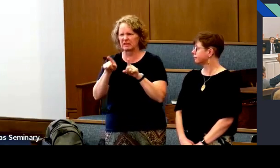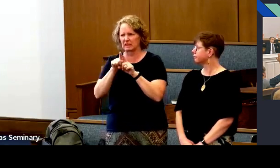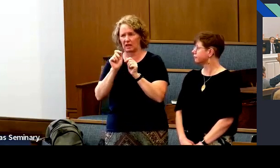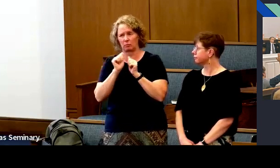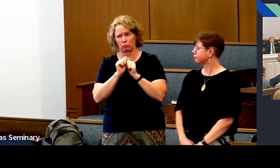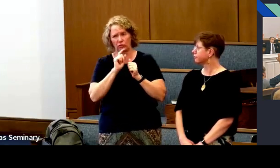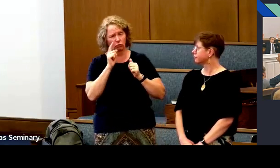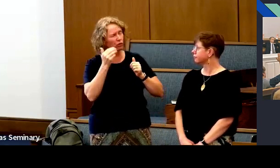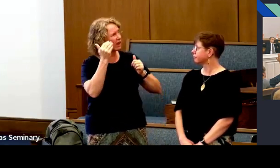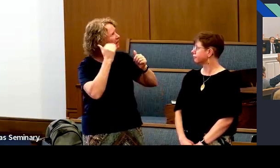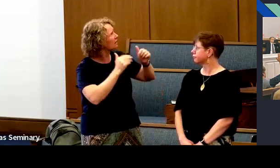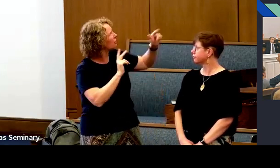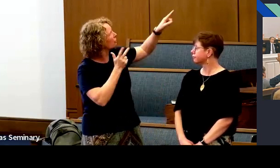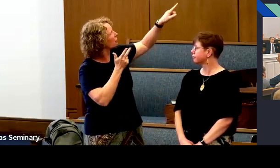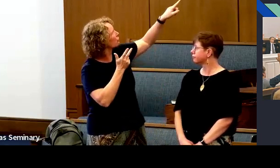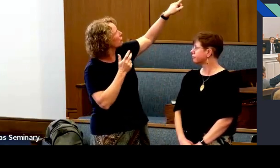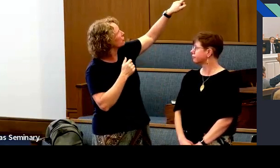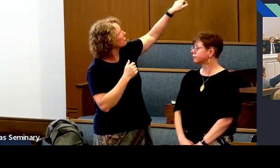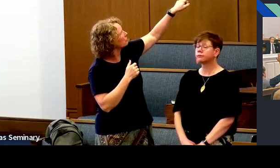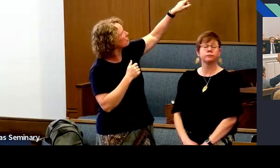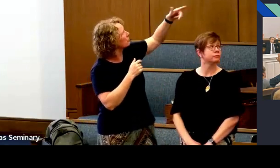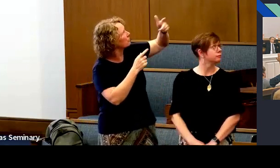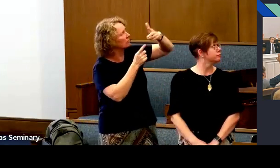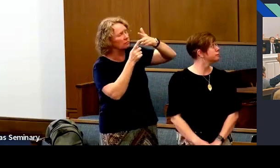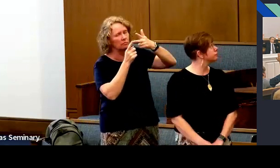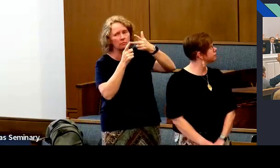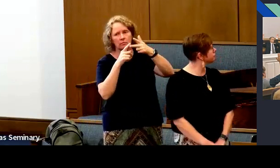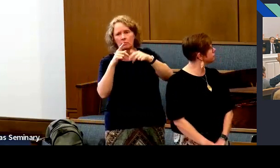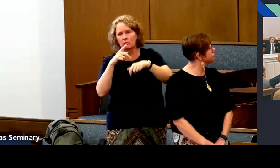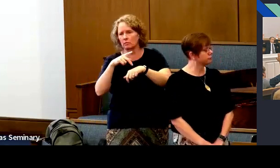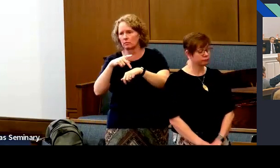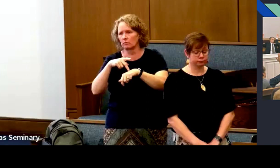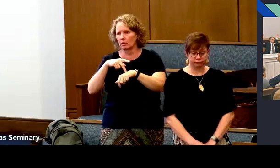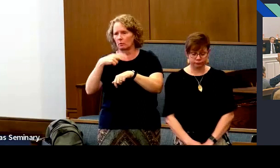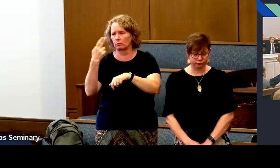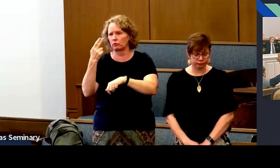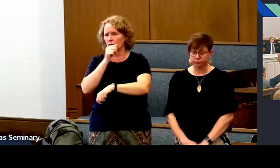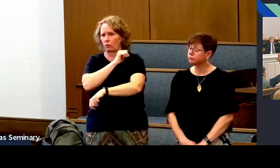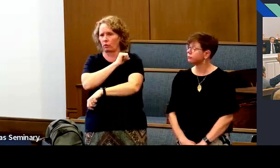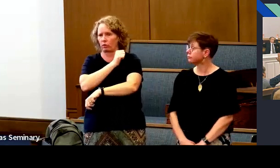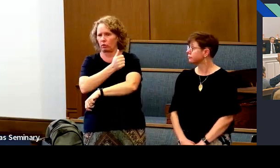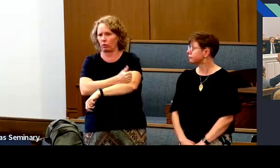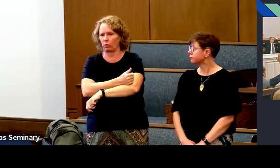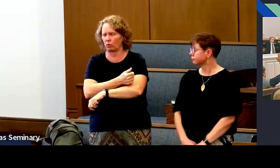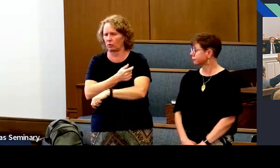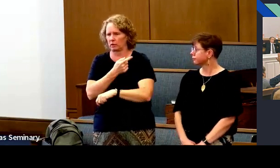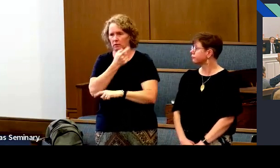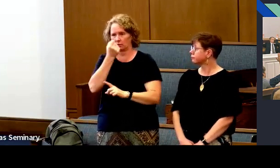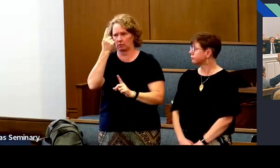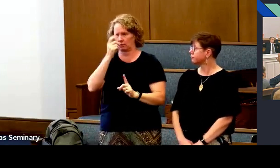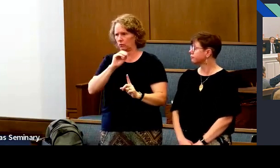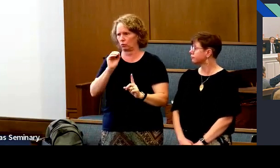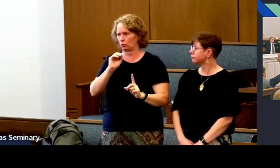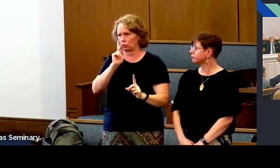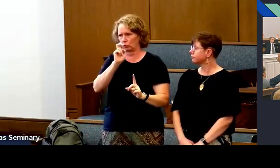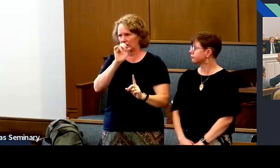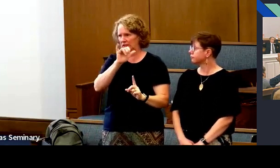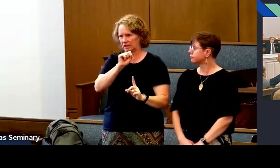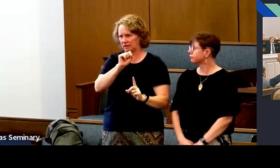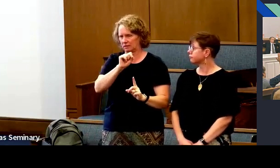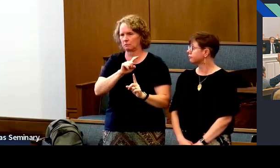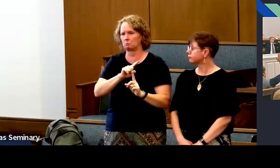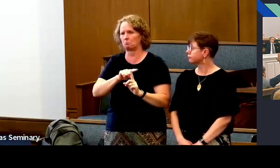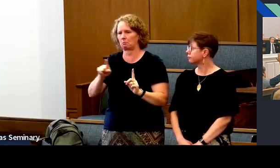whose responsibility is what and all of that. And the third, up there, we see priesthood authority.